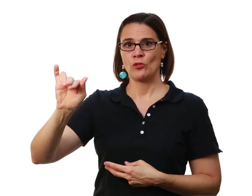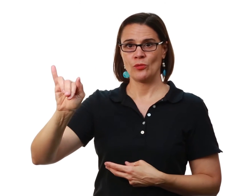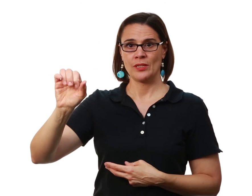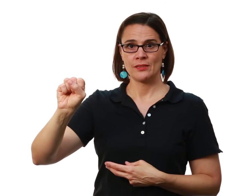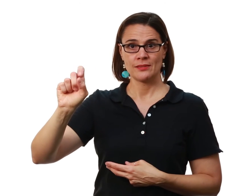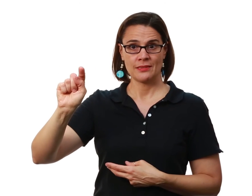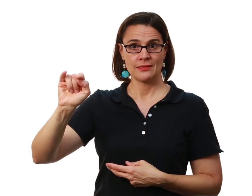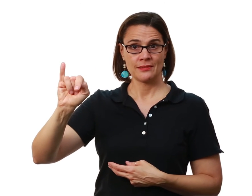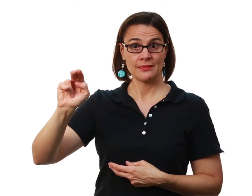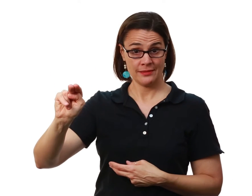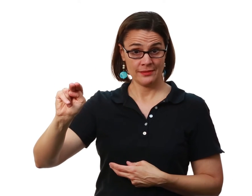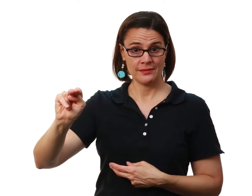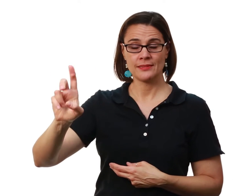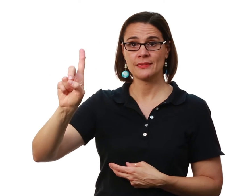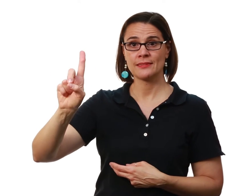DePerry